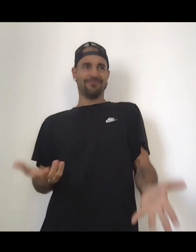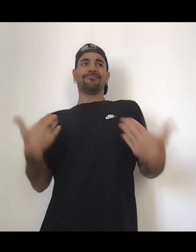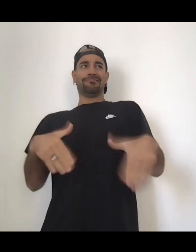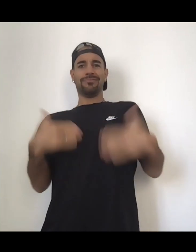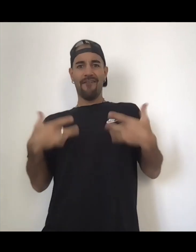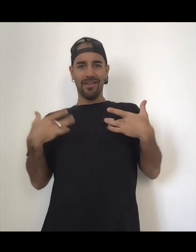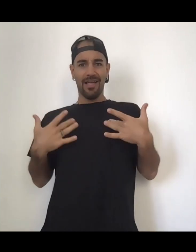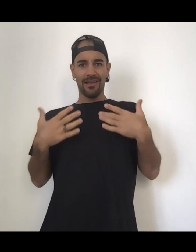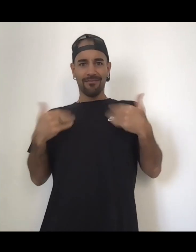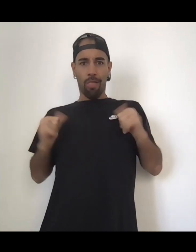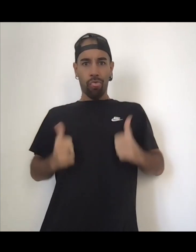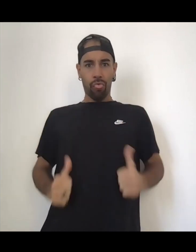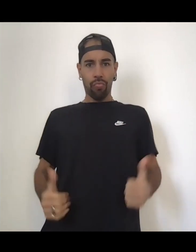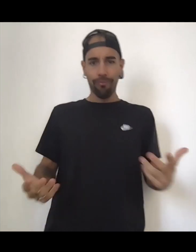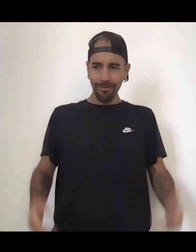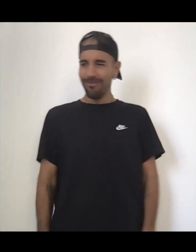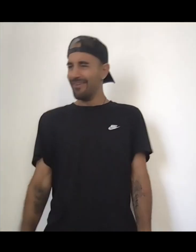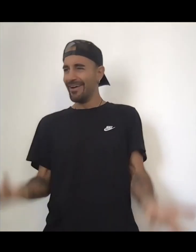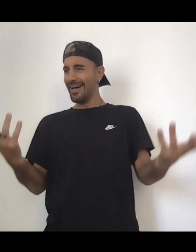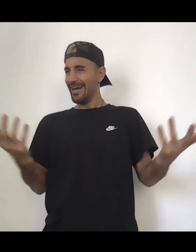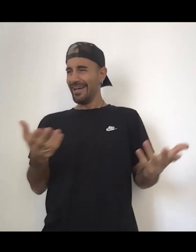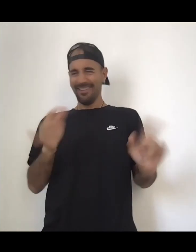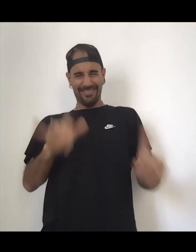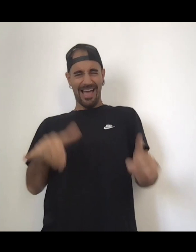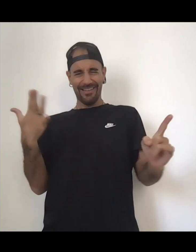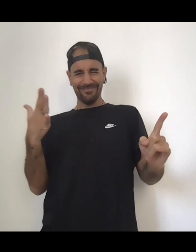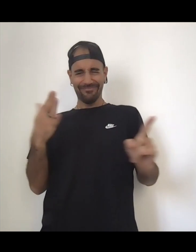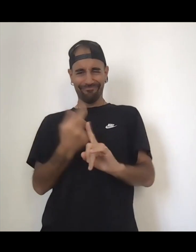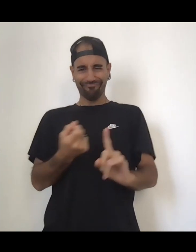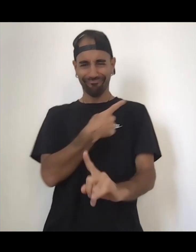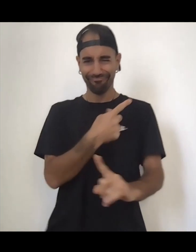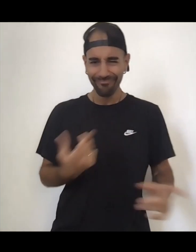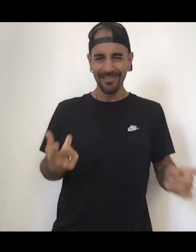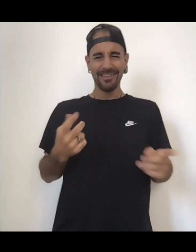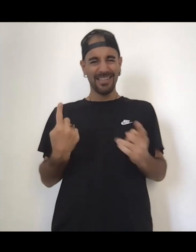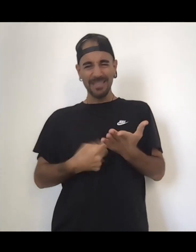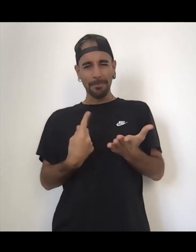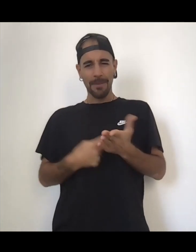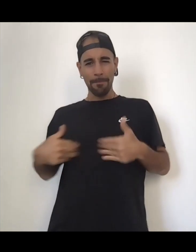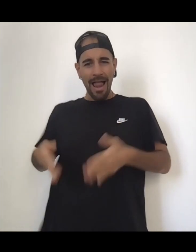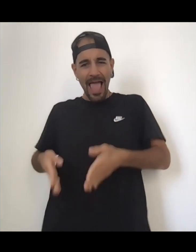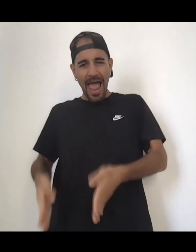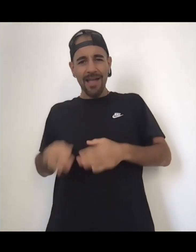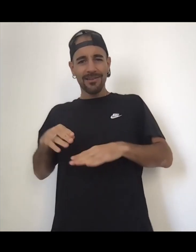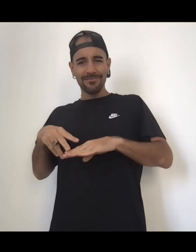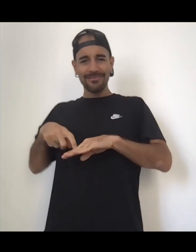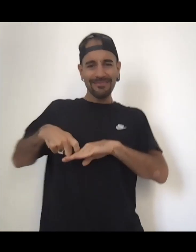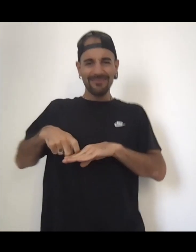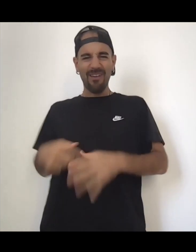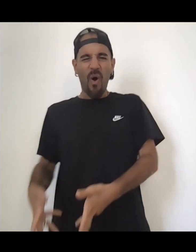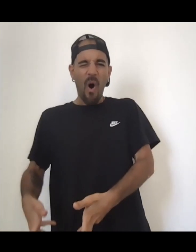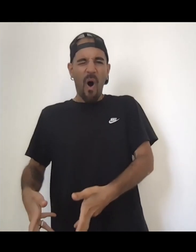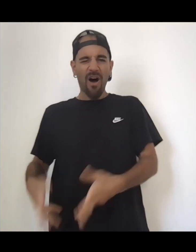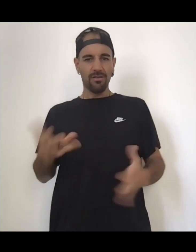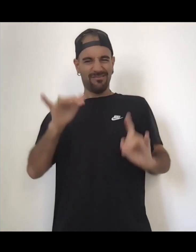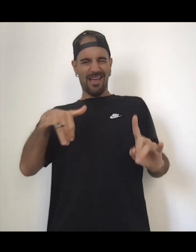it's just like, my knee hurts. Like, good Lord. So, anyways, I'm just looking at my notes here. I got some tarot cards. Let me just take a